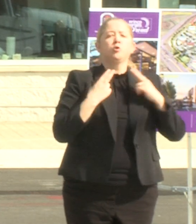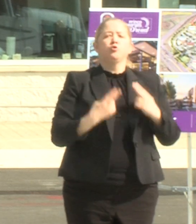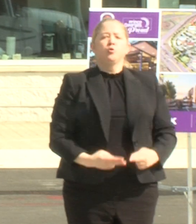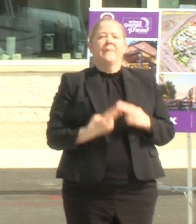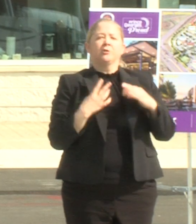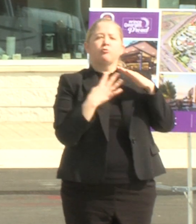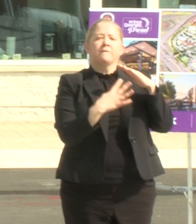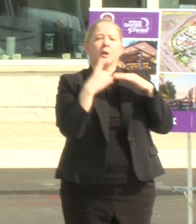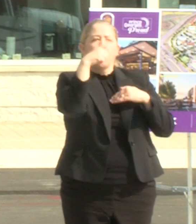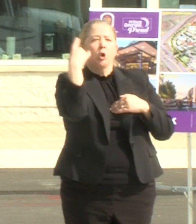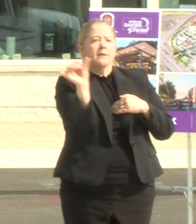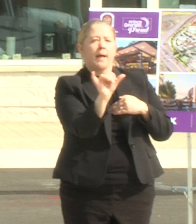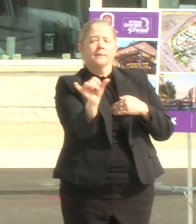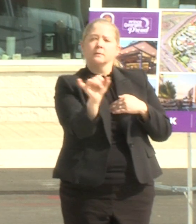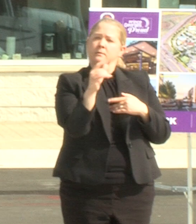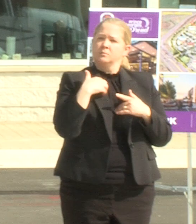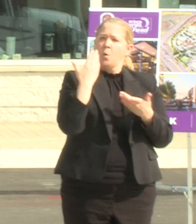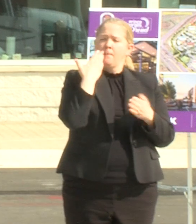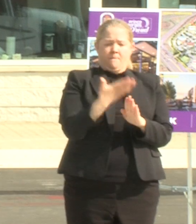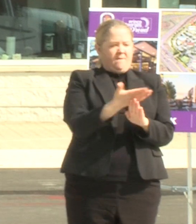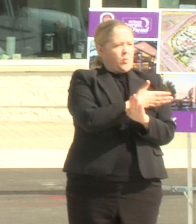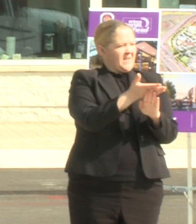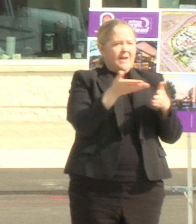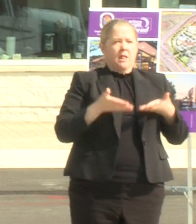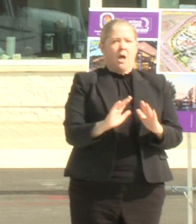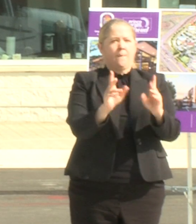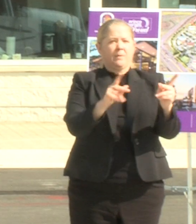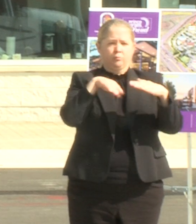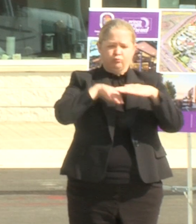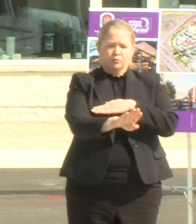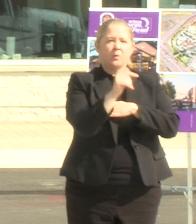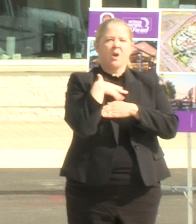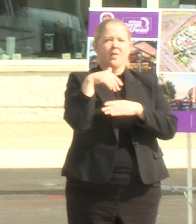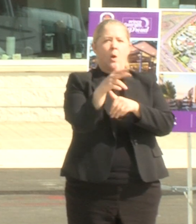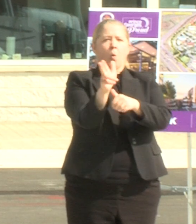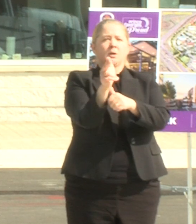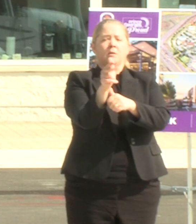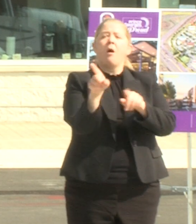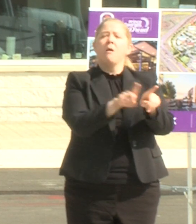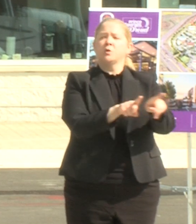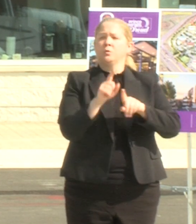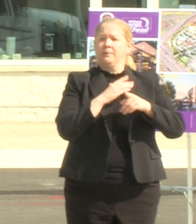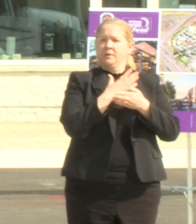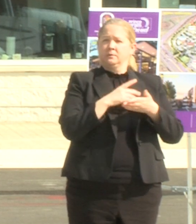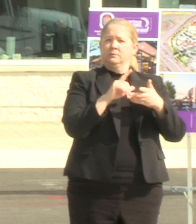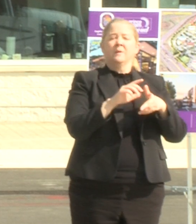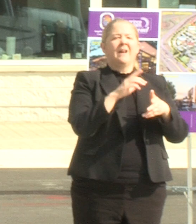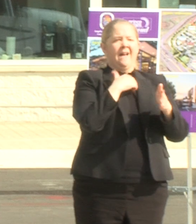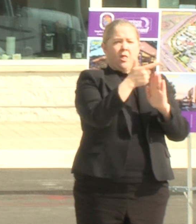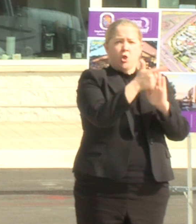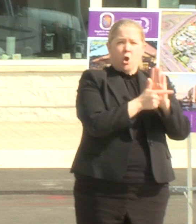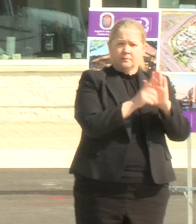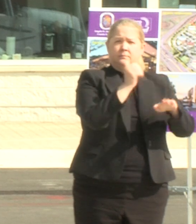looked like and the signs of it before they admitted these people into their hotels and also began to pass some legislation that for